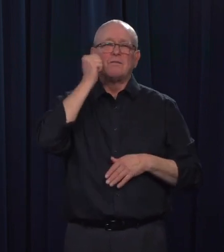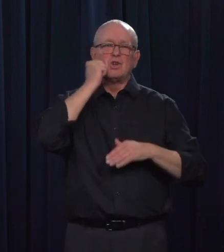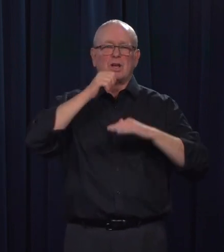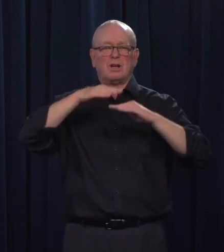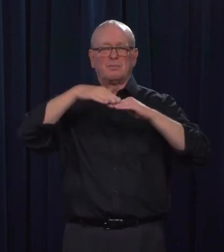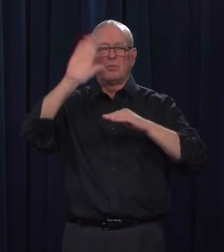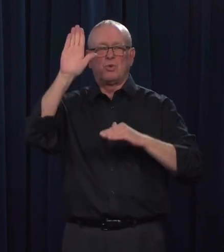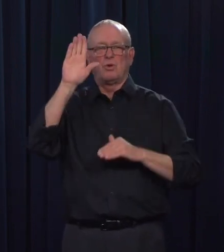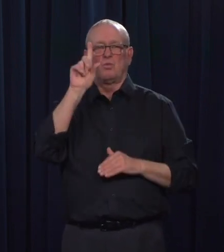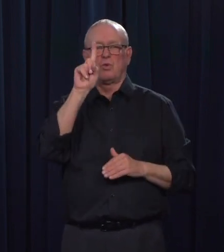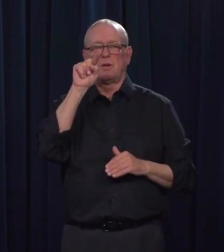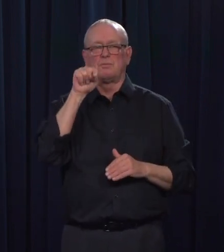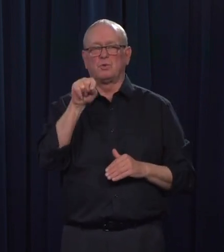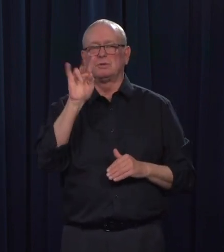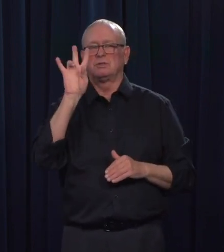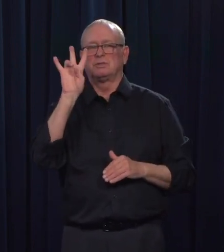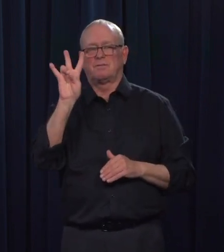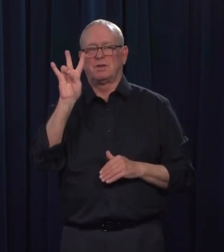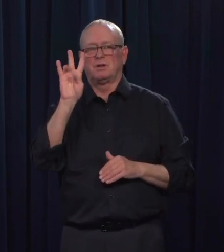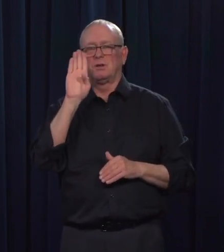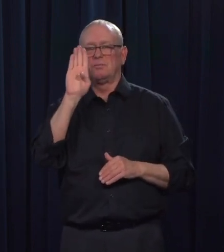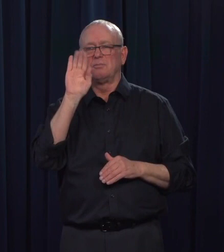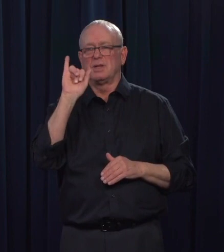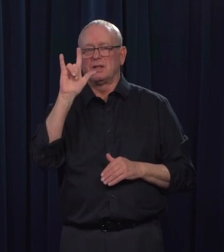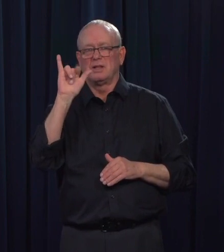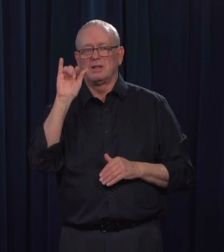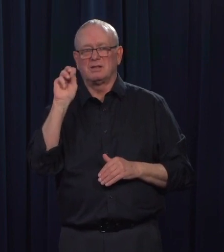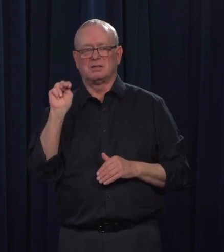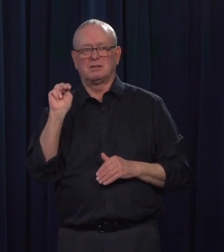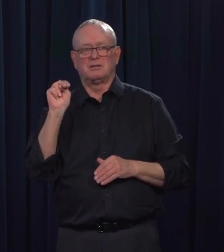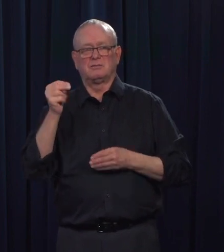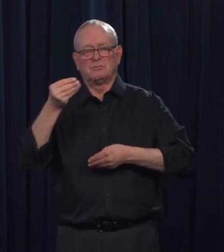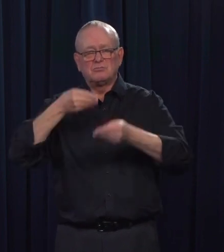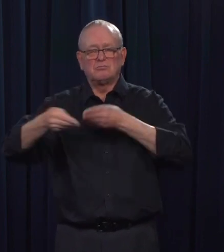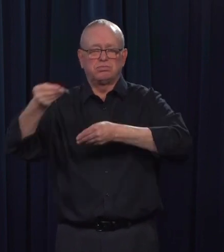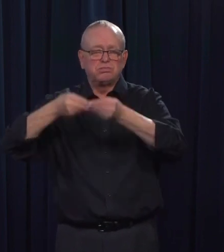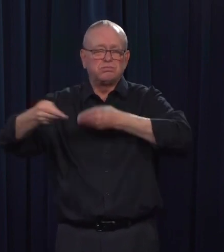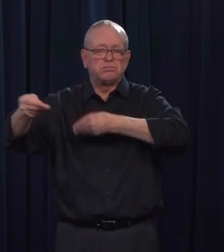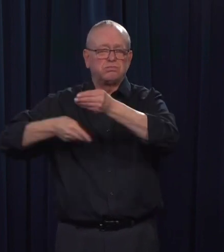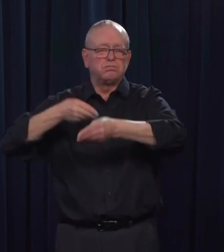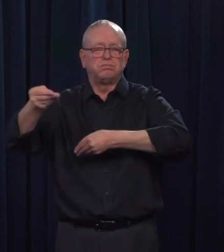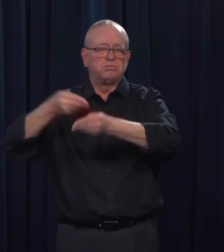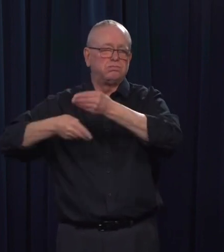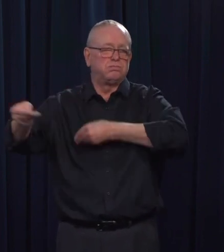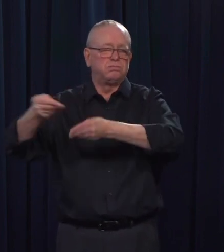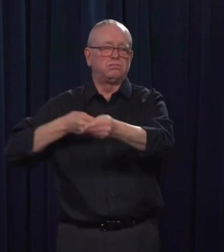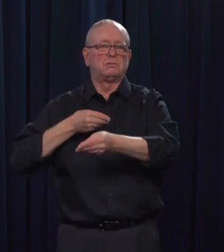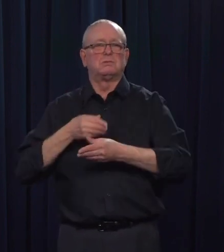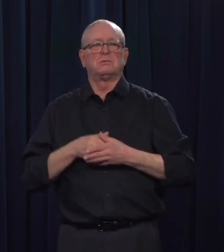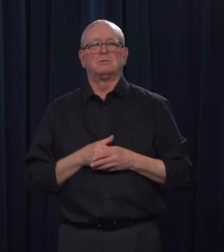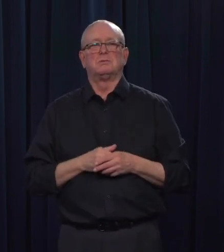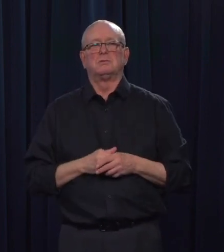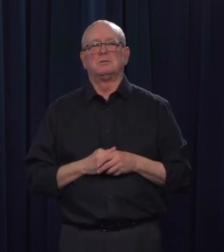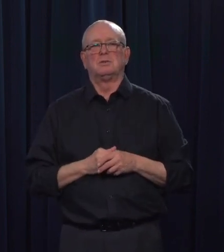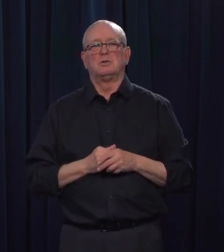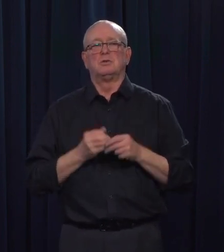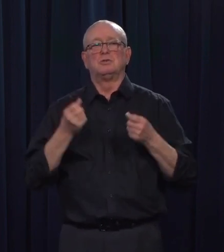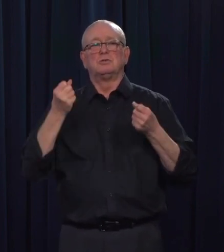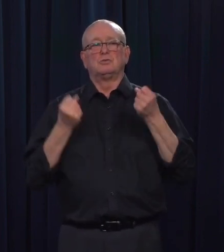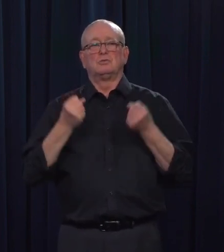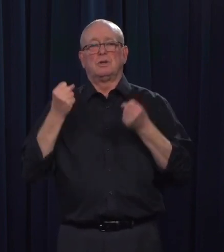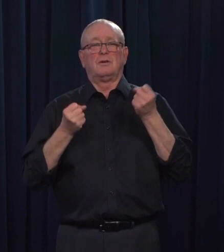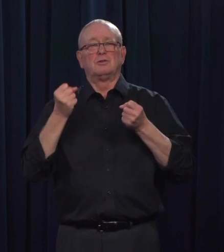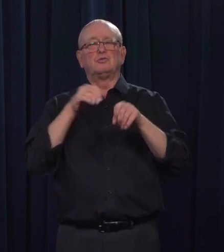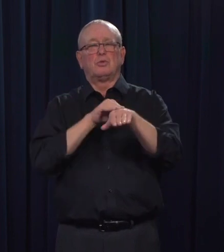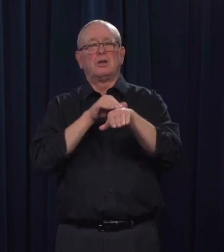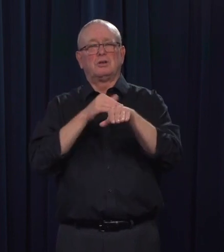In particular, truck drivers and train crews are exempt from the 14-day self-isolation requirements after crossing the